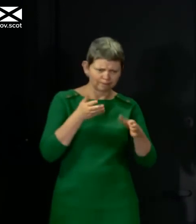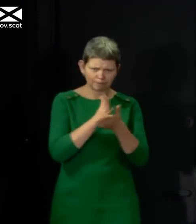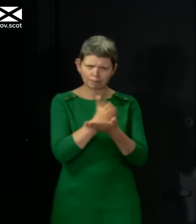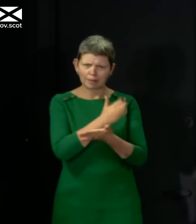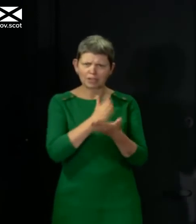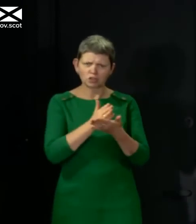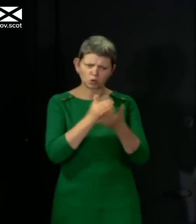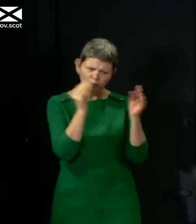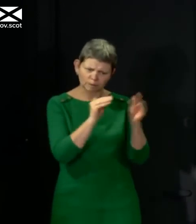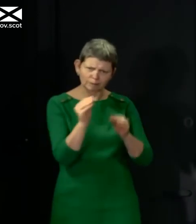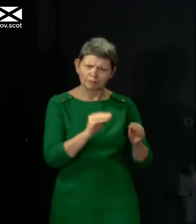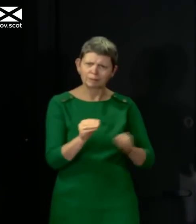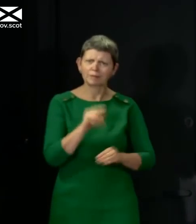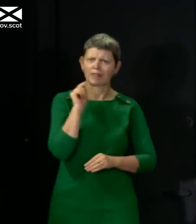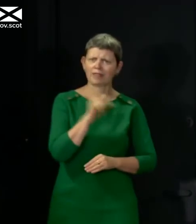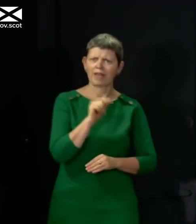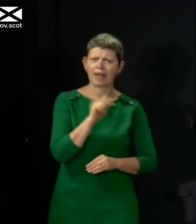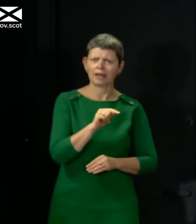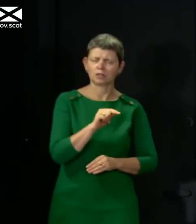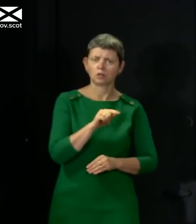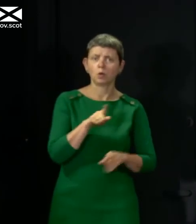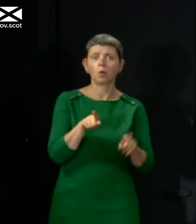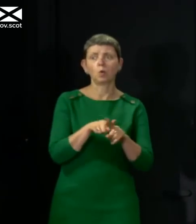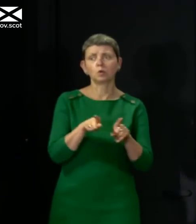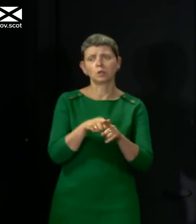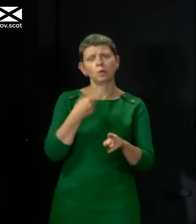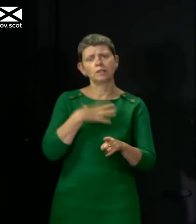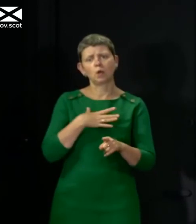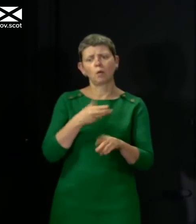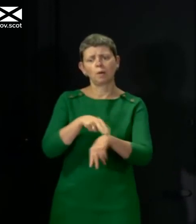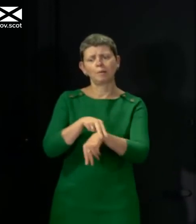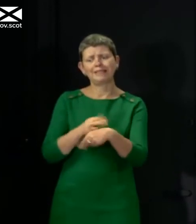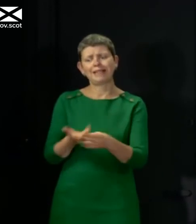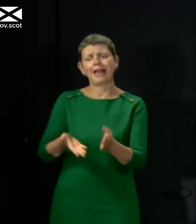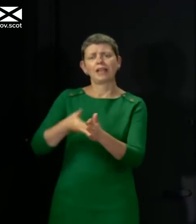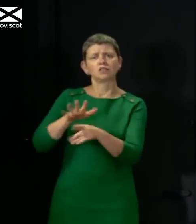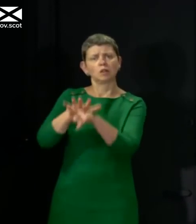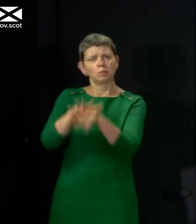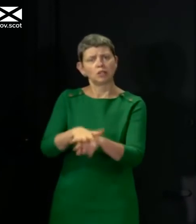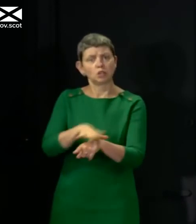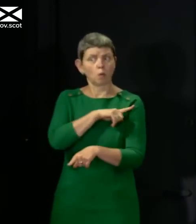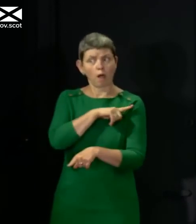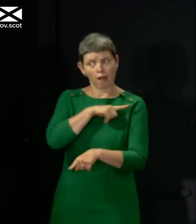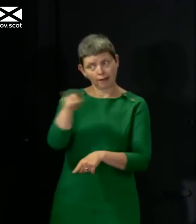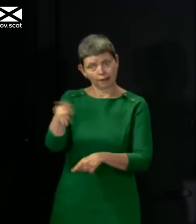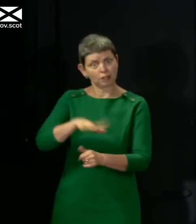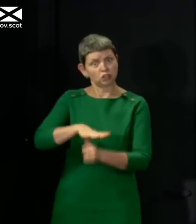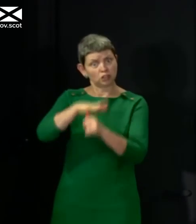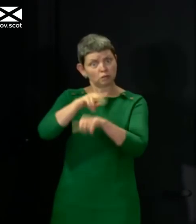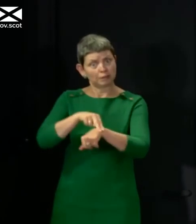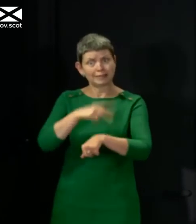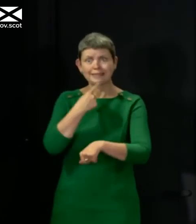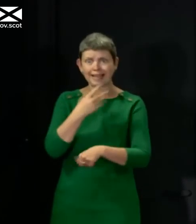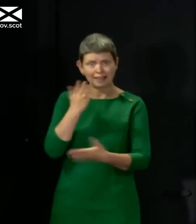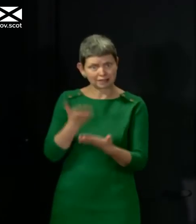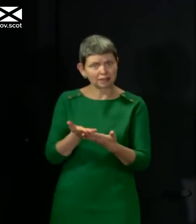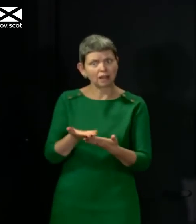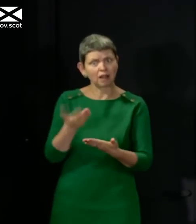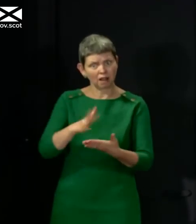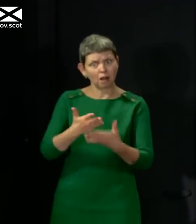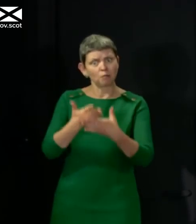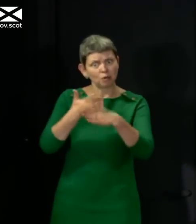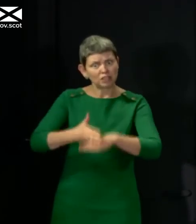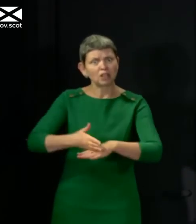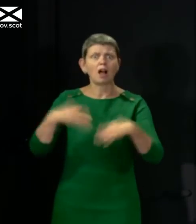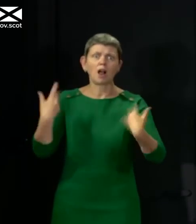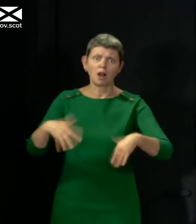make sure that we are not putting undue pressure on the police because, as you heard from the Chief Constable earlier on, the police are already working under pressure